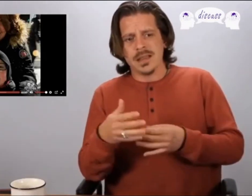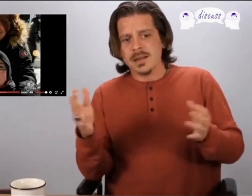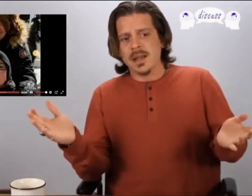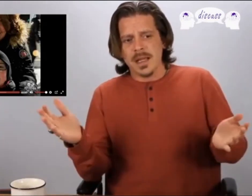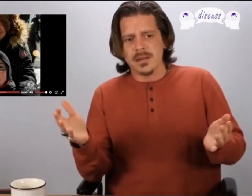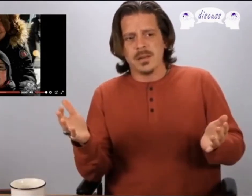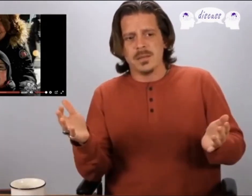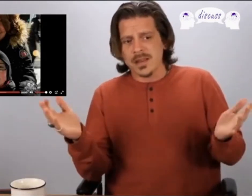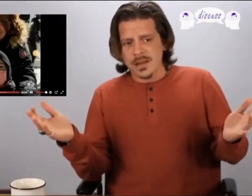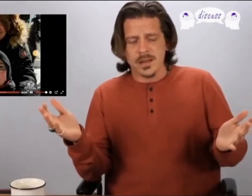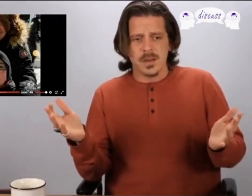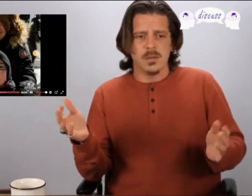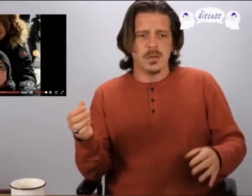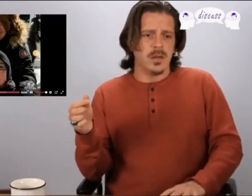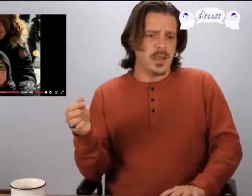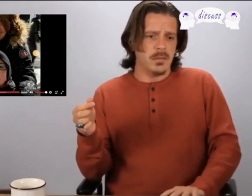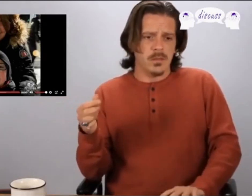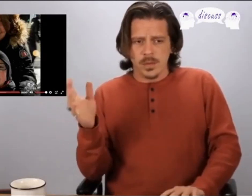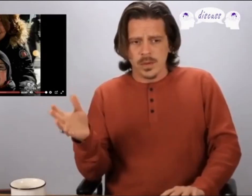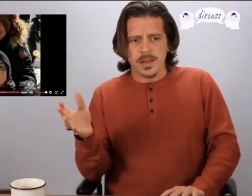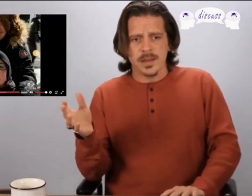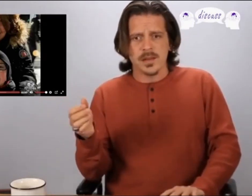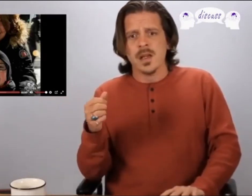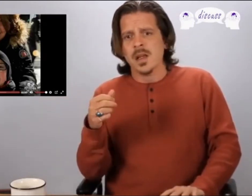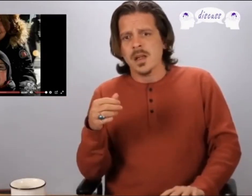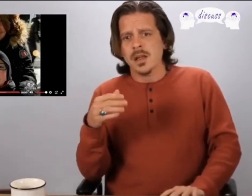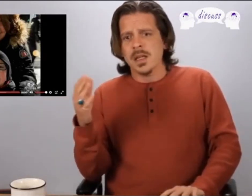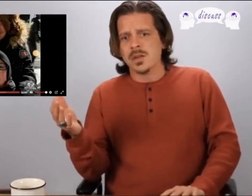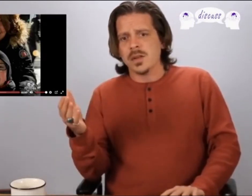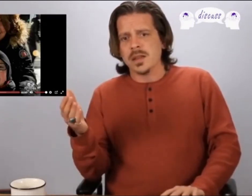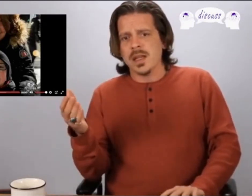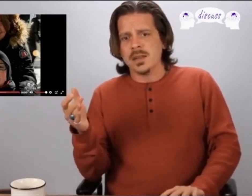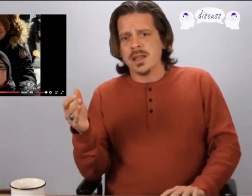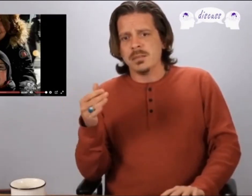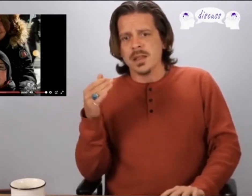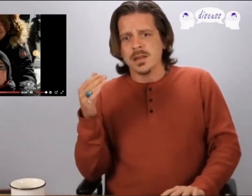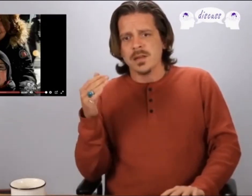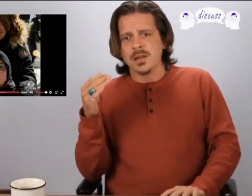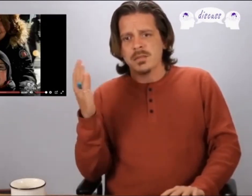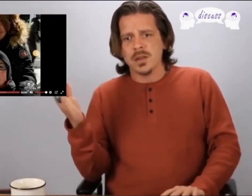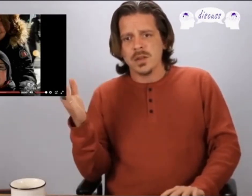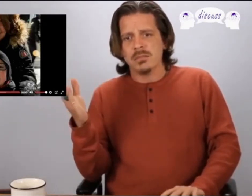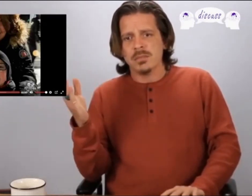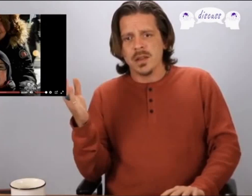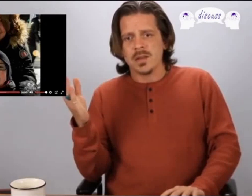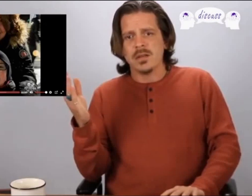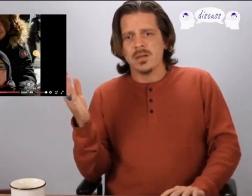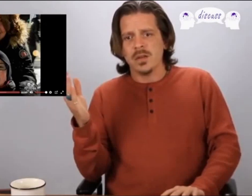this I imagine some Cynthia's people were going and reporting this and making sure that it came down because she does sound a little